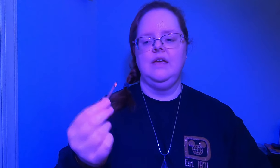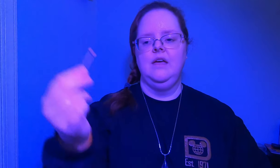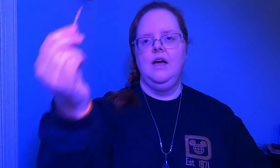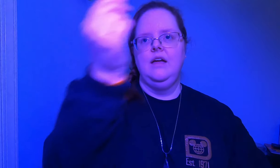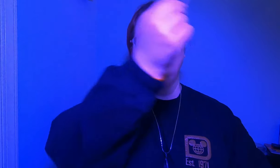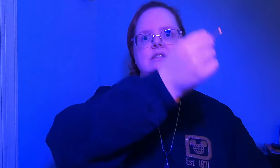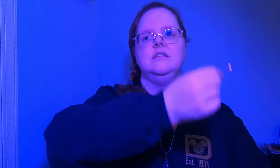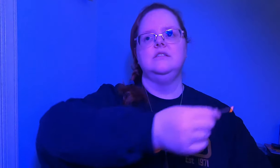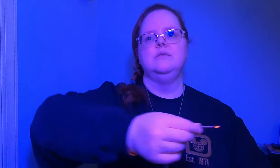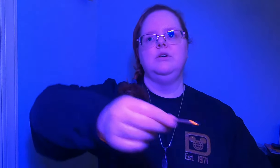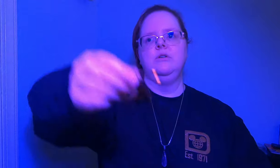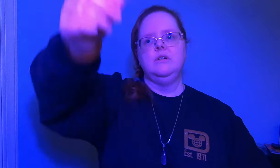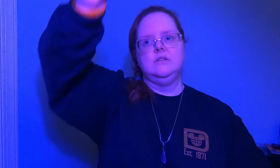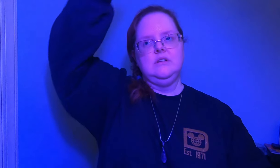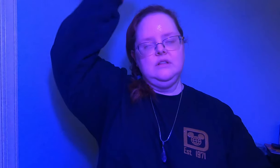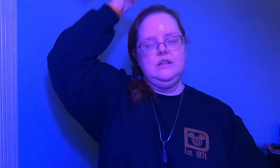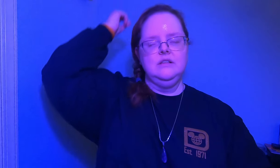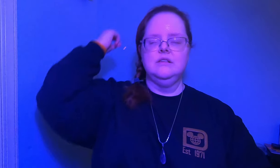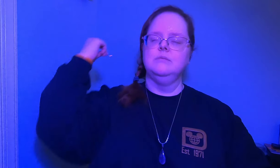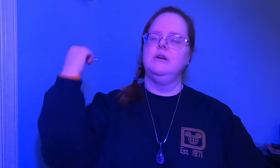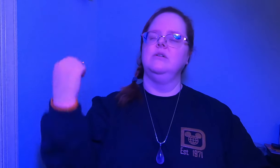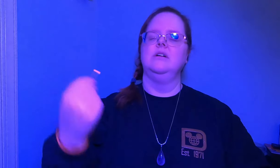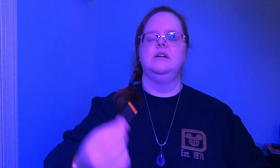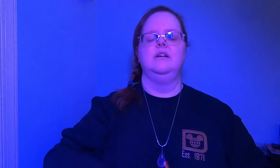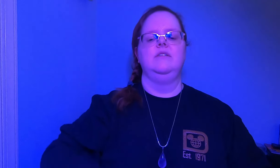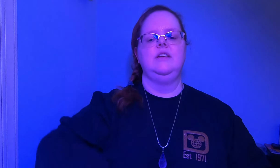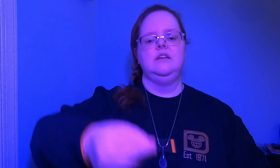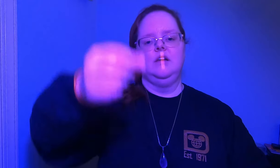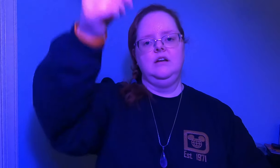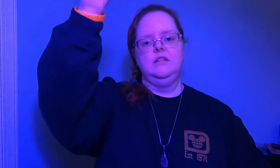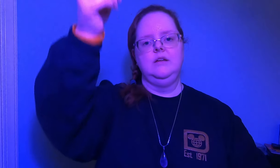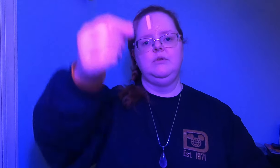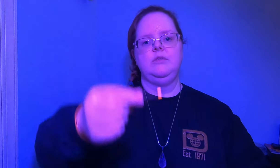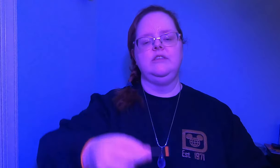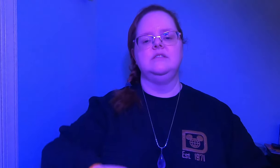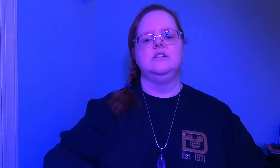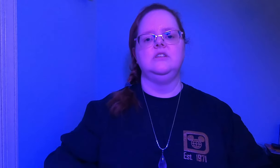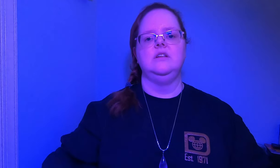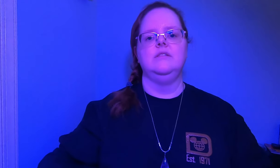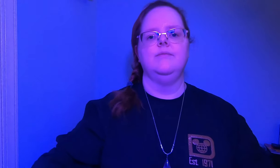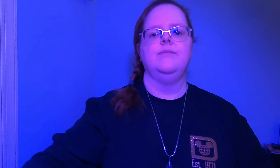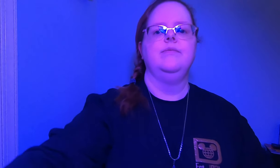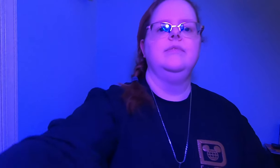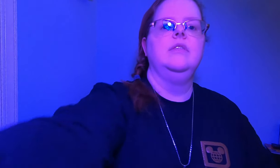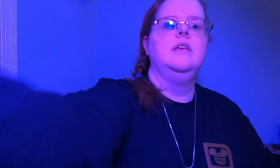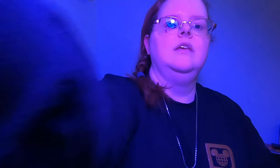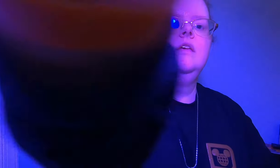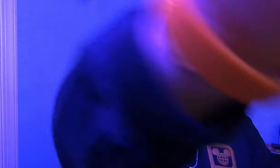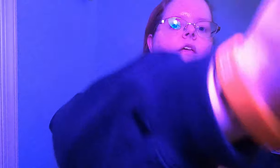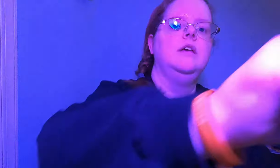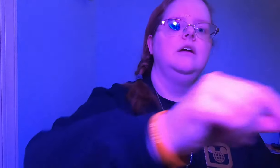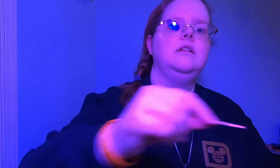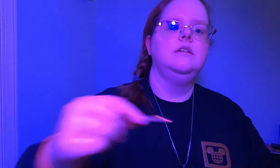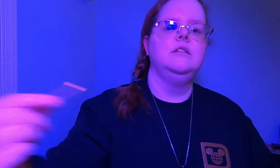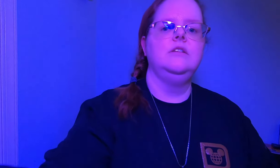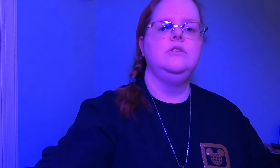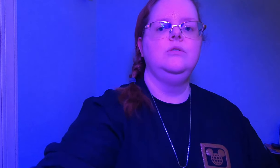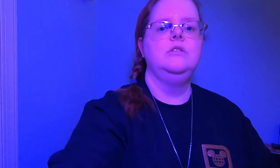i ask this smoke to cleanse my aura of anything not in alignment with this session to cleanse yours